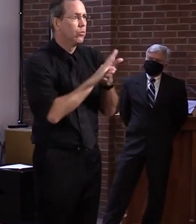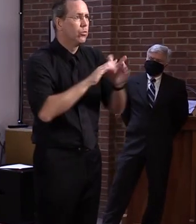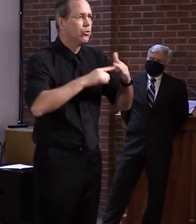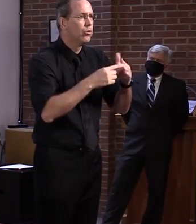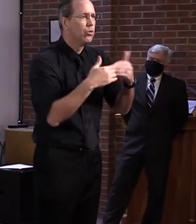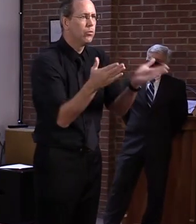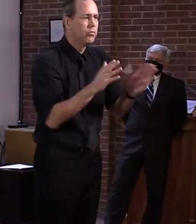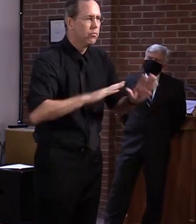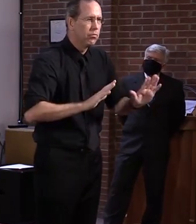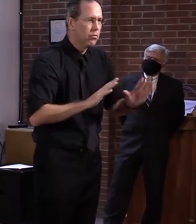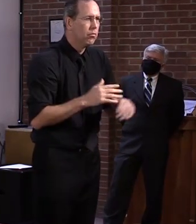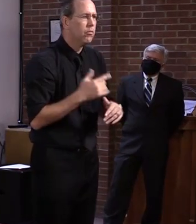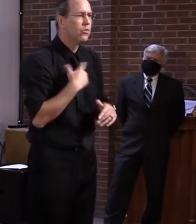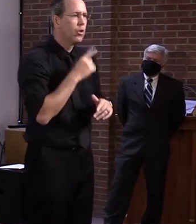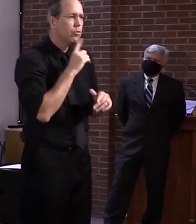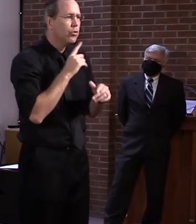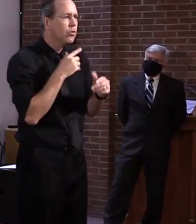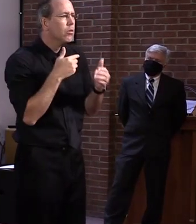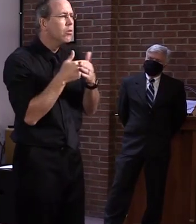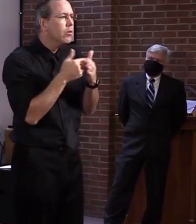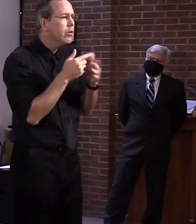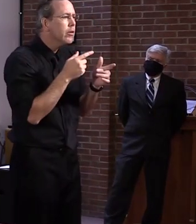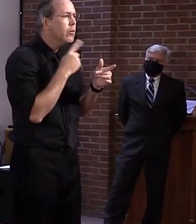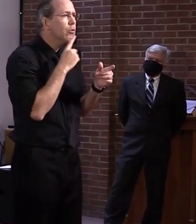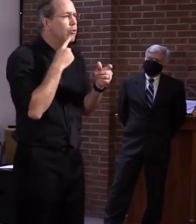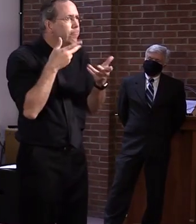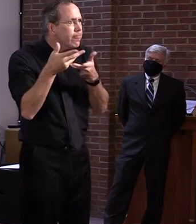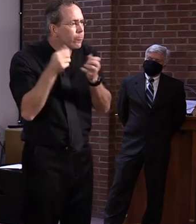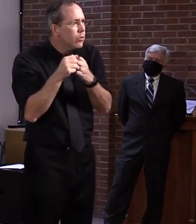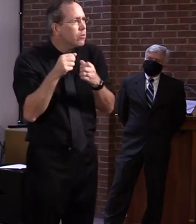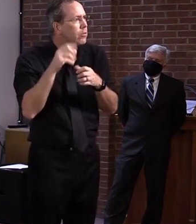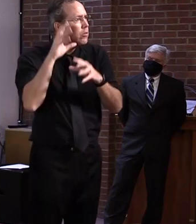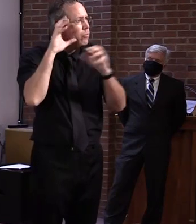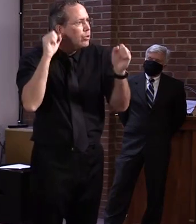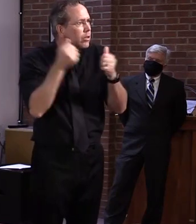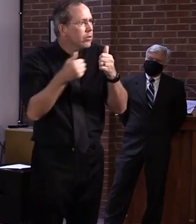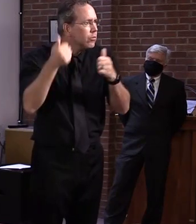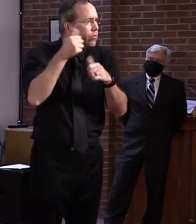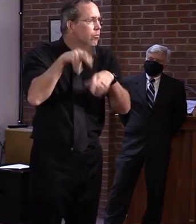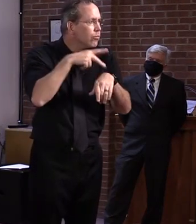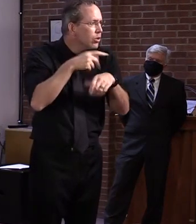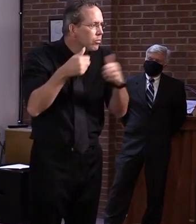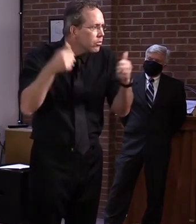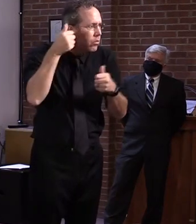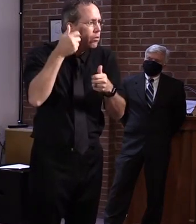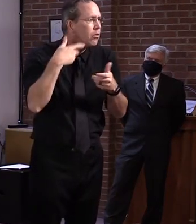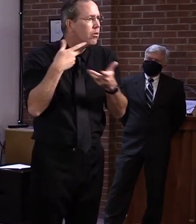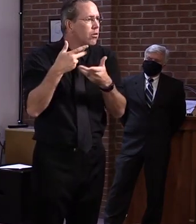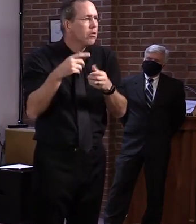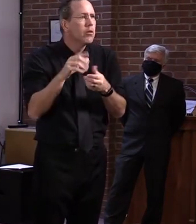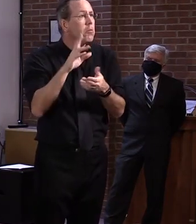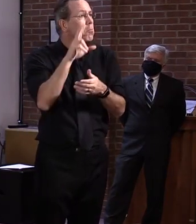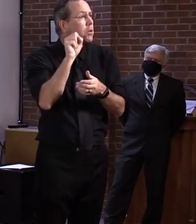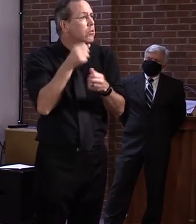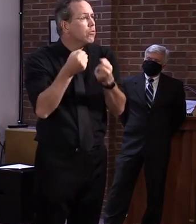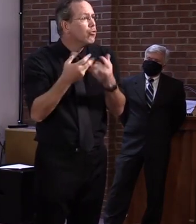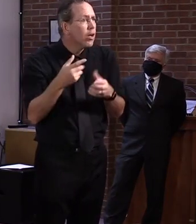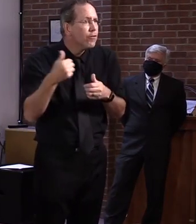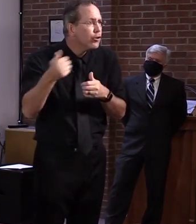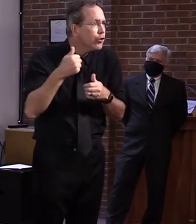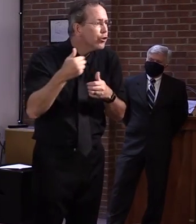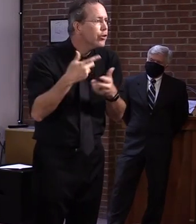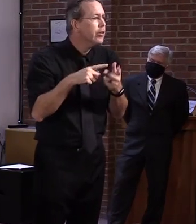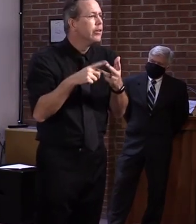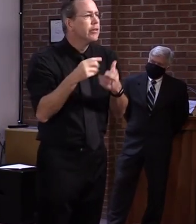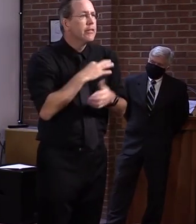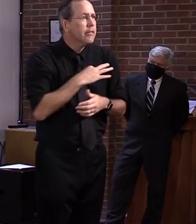uh, to reopen schools successfully, whether that be bus drivers, food service personnel, teachers, you name it. Uh, so it's, it's a very, uh,